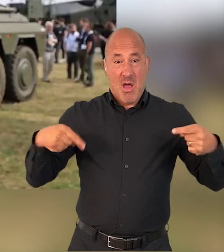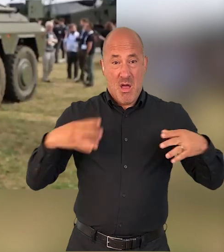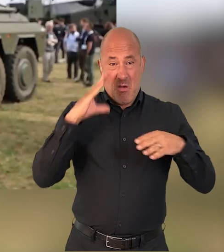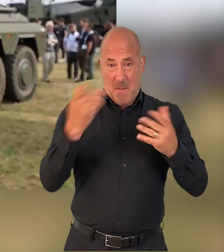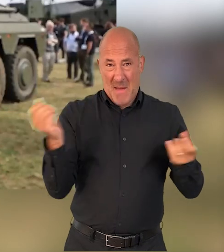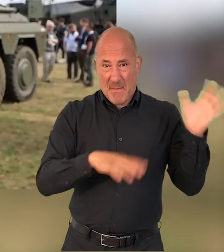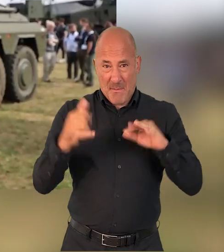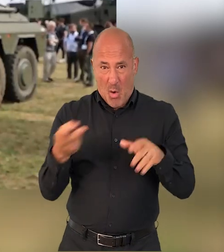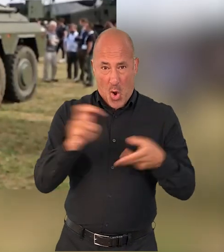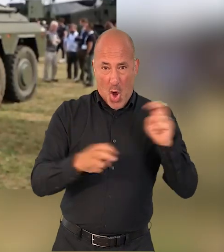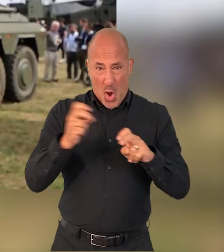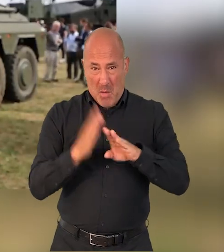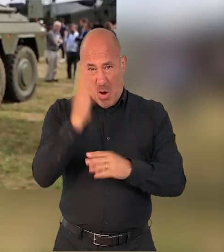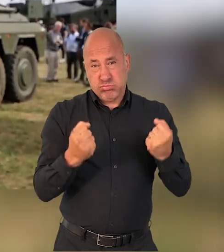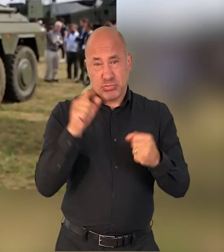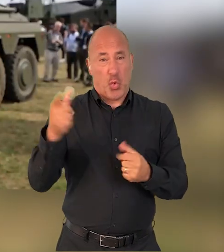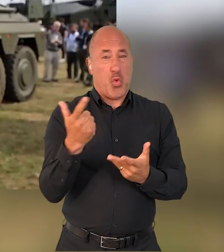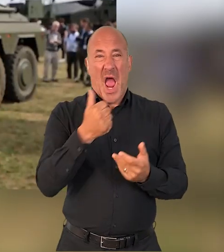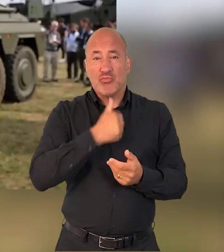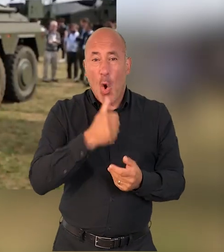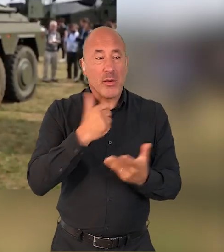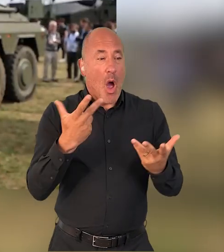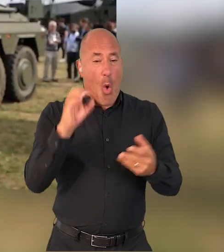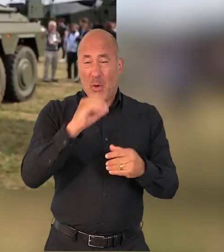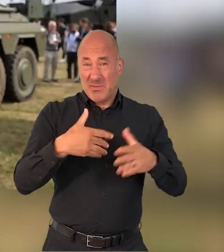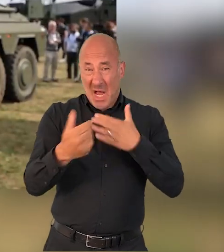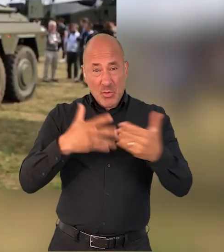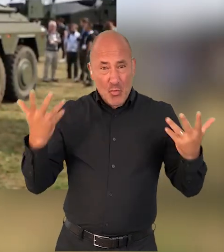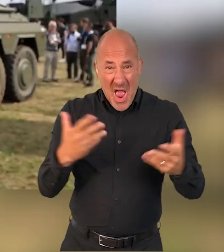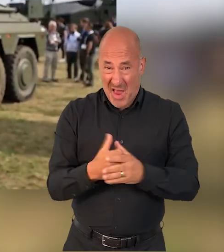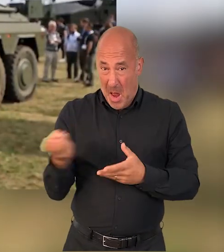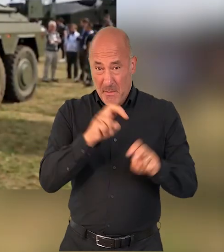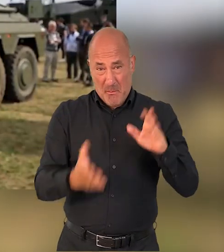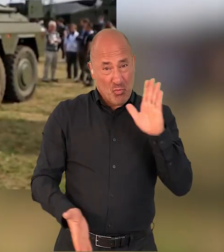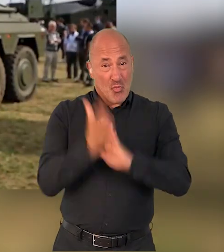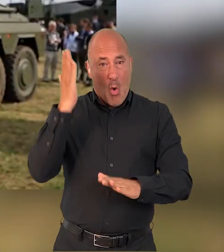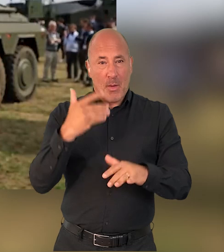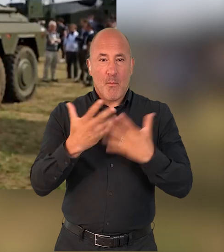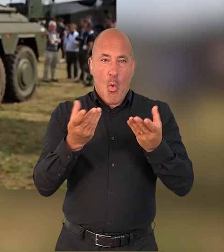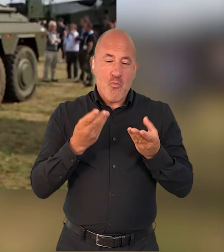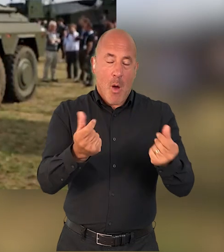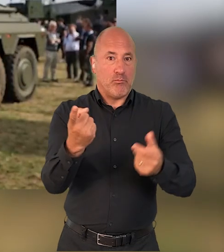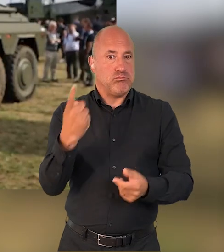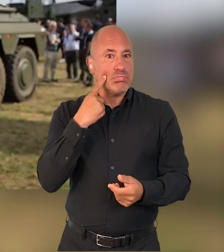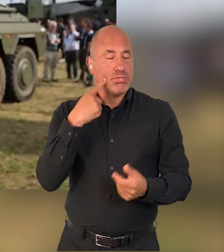straight over if need be to Estonia or anywhere in Europe that we need it. We can just get up and go, which will make it a lot more effective and easier.